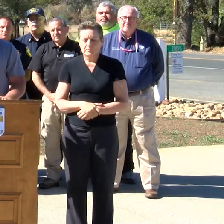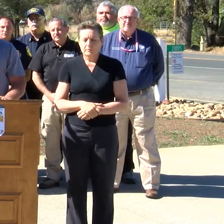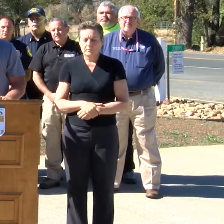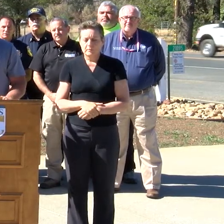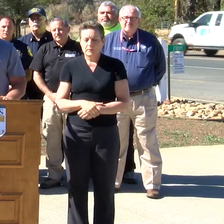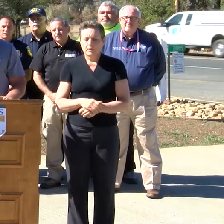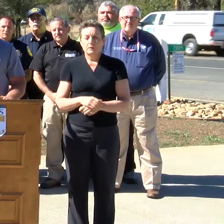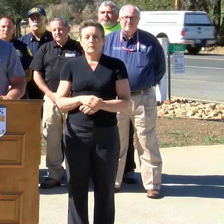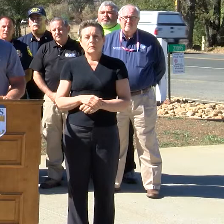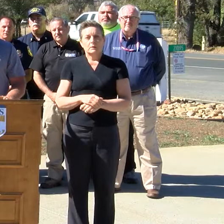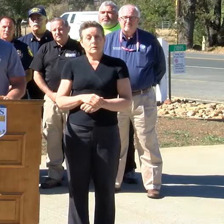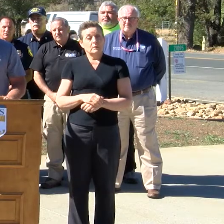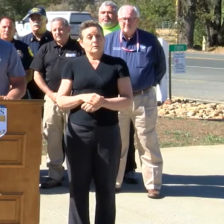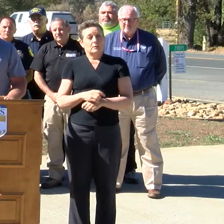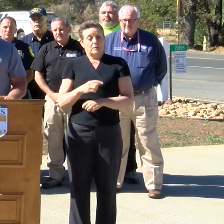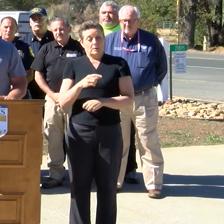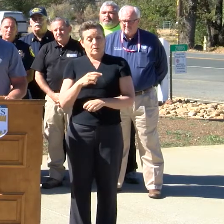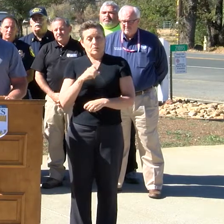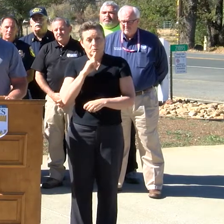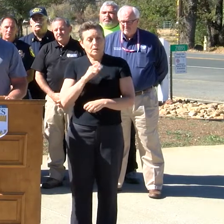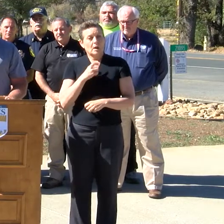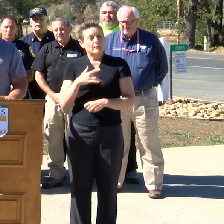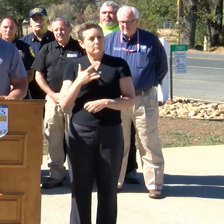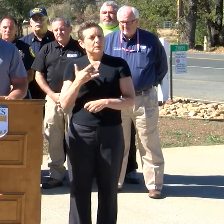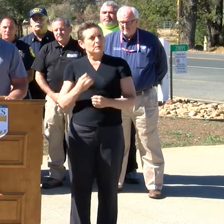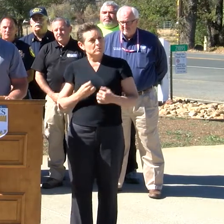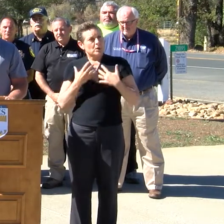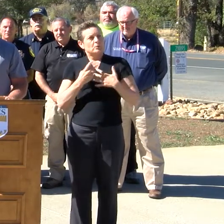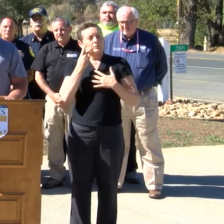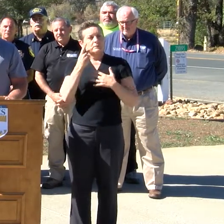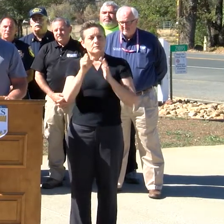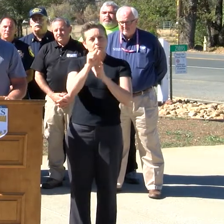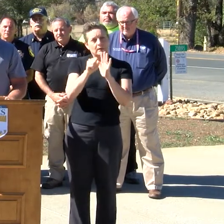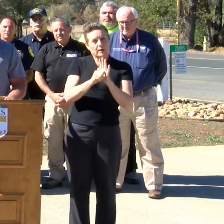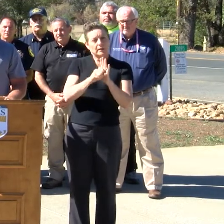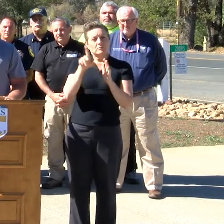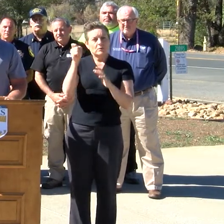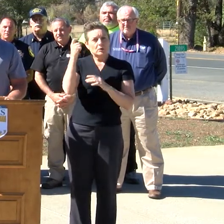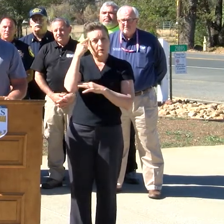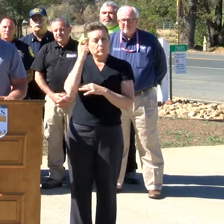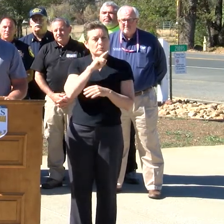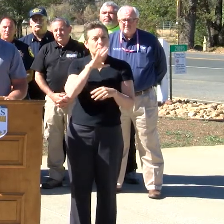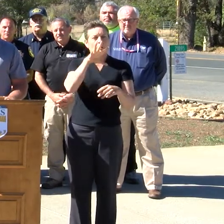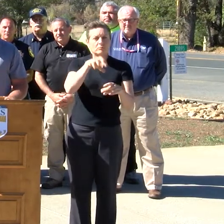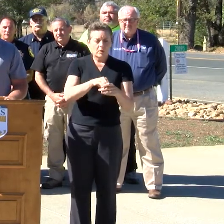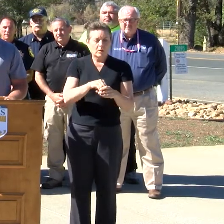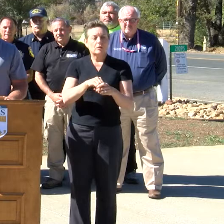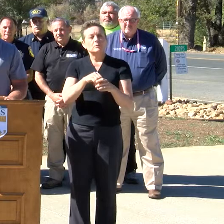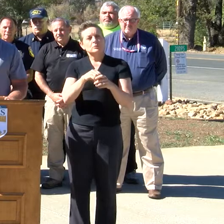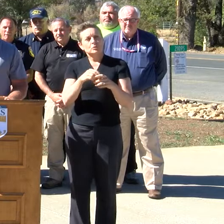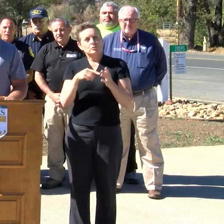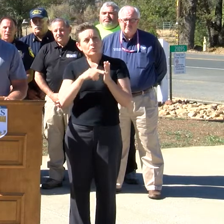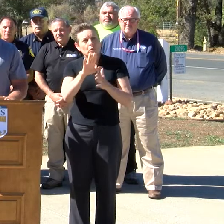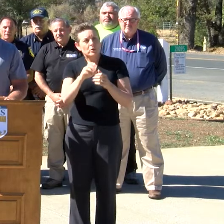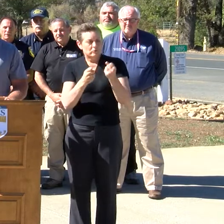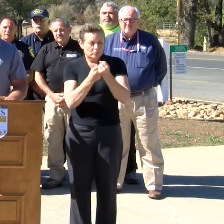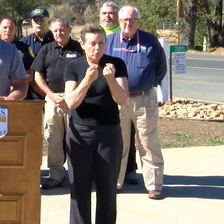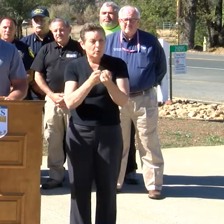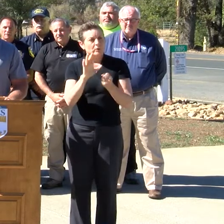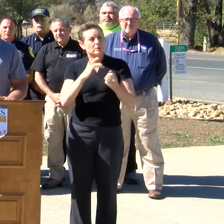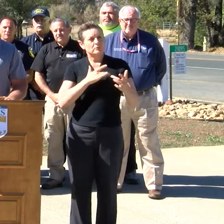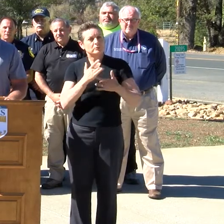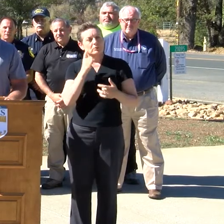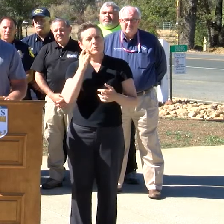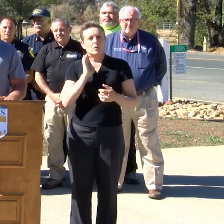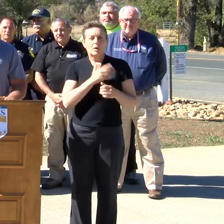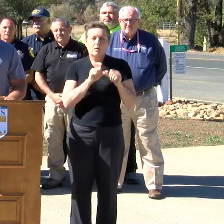So it's encouraging to see the state and federal government stepping in to such a degree to show their concern and support for